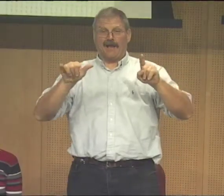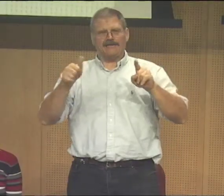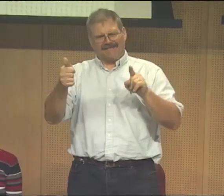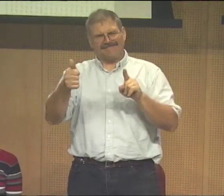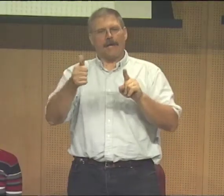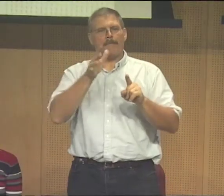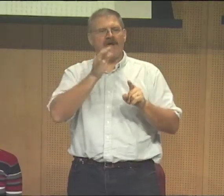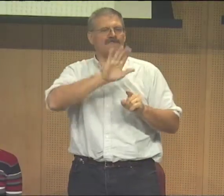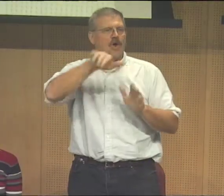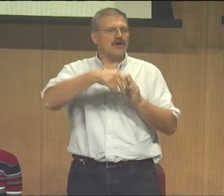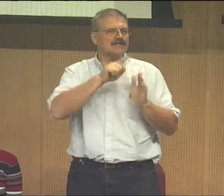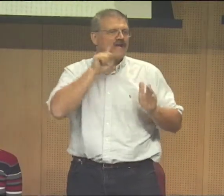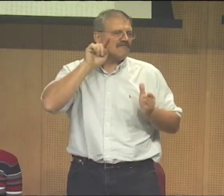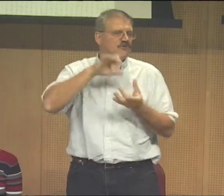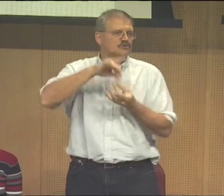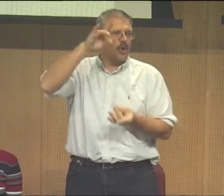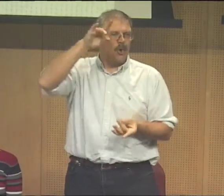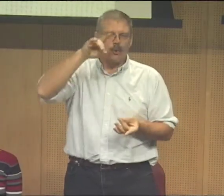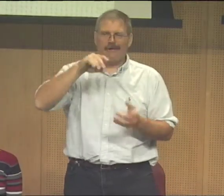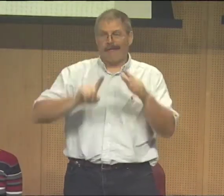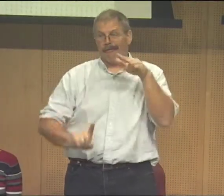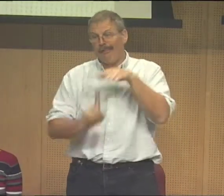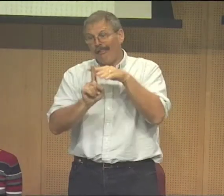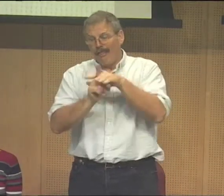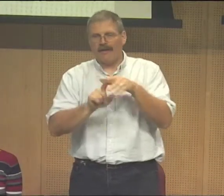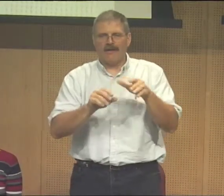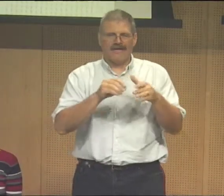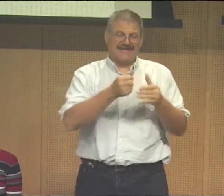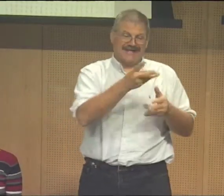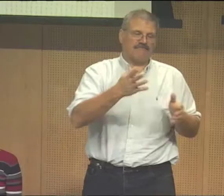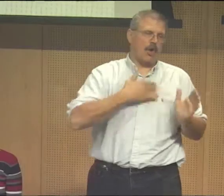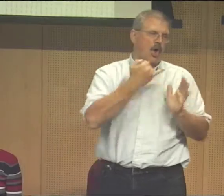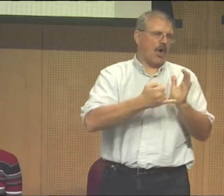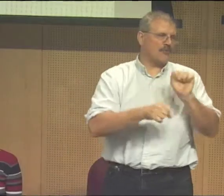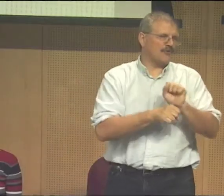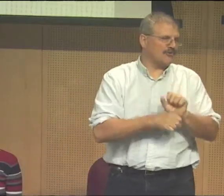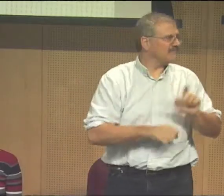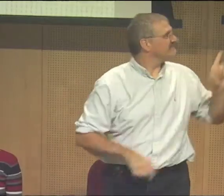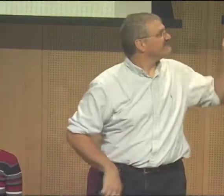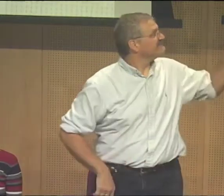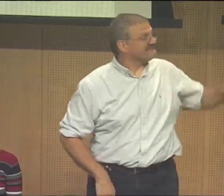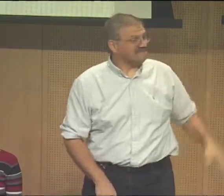also showing that the mother of all death's souls is there, and it's kind of raised her spirit among us.